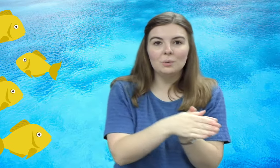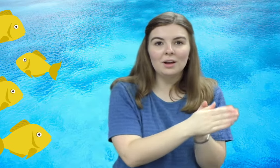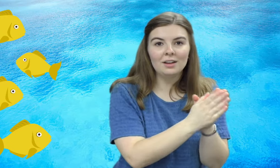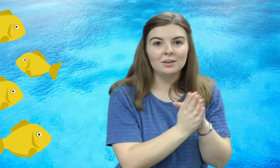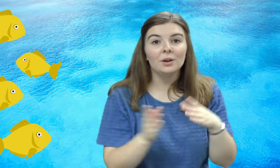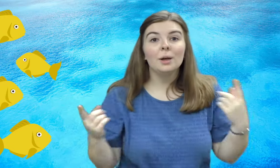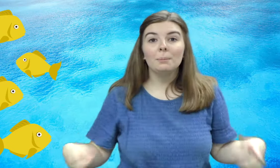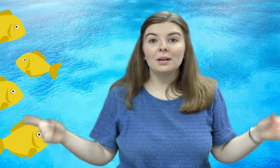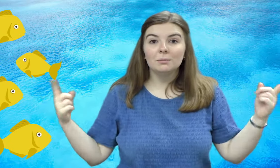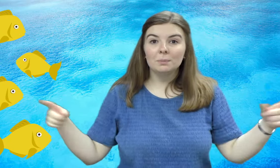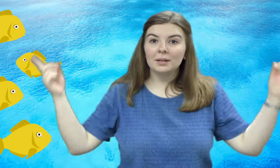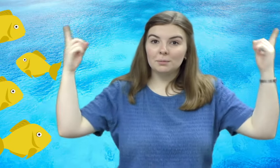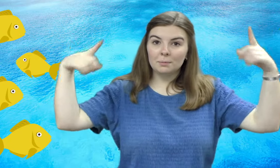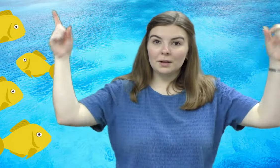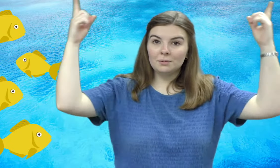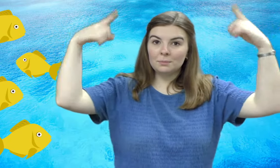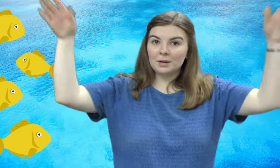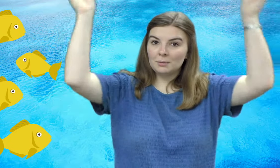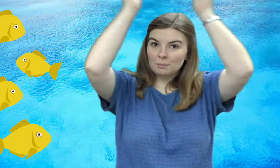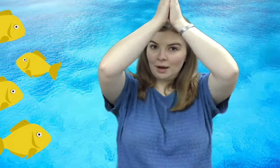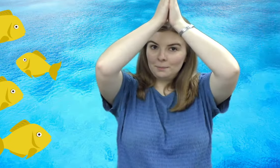water bubble bubble bubble bubble pop